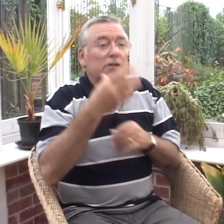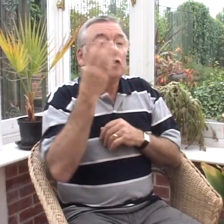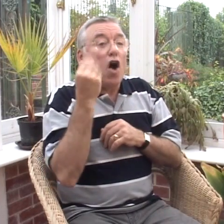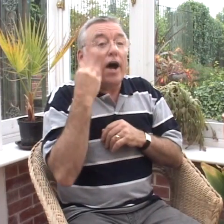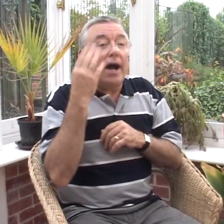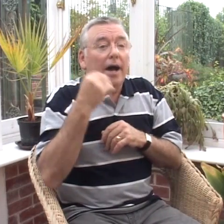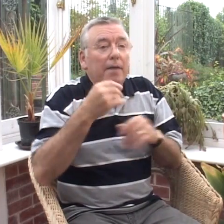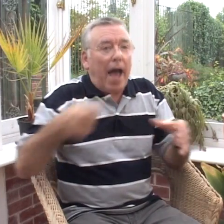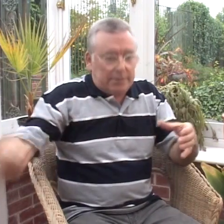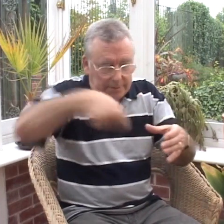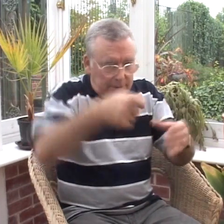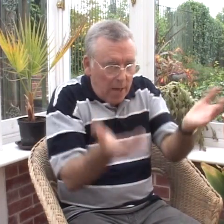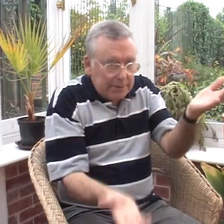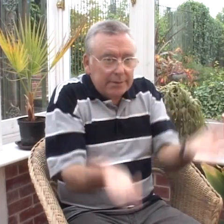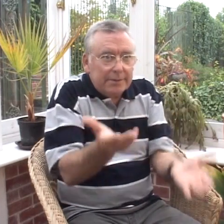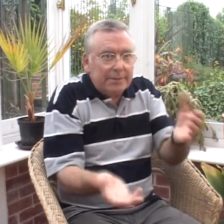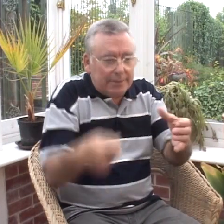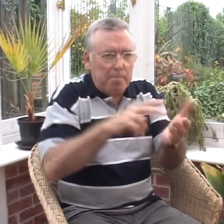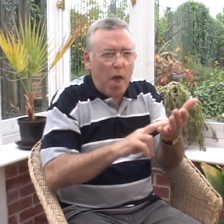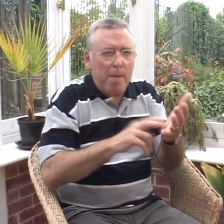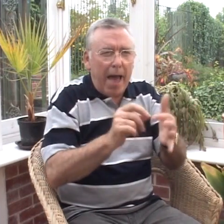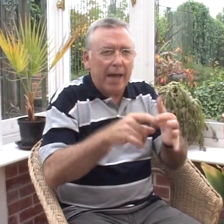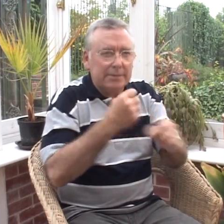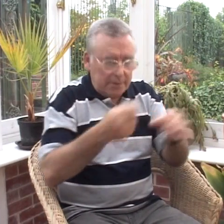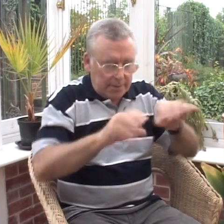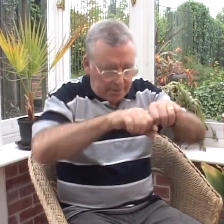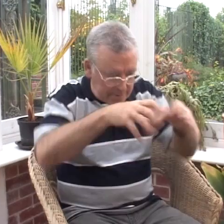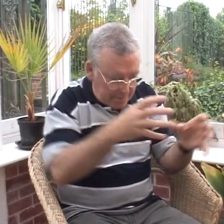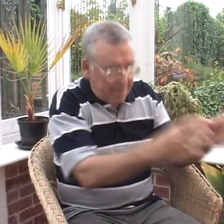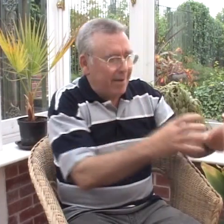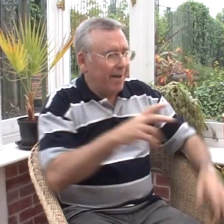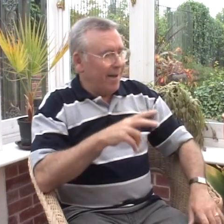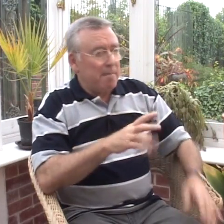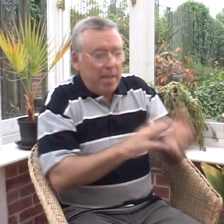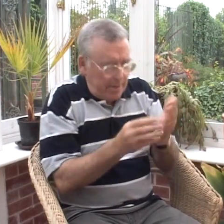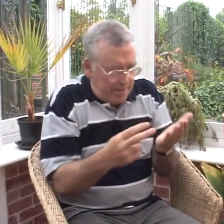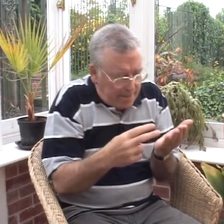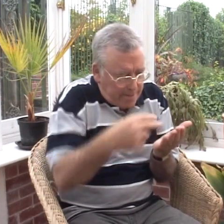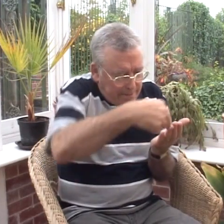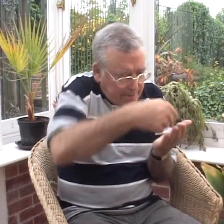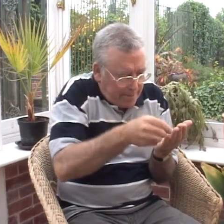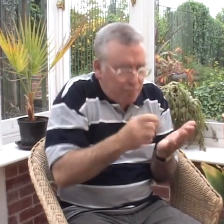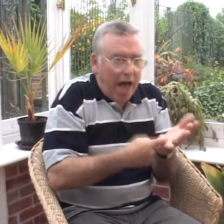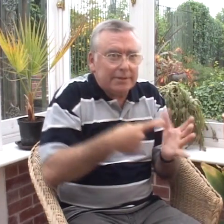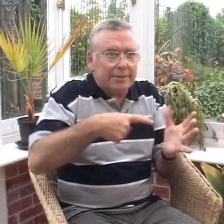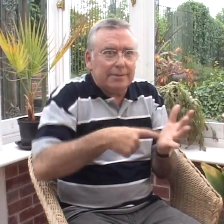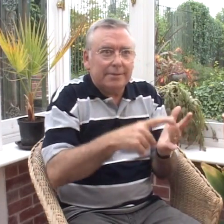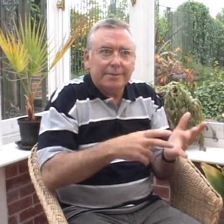wrapped up and the sugar was also weighed out and then put into blue plastic bags. I remember mum used to cut out her tokens,